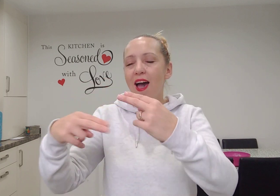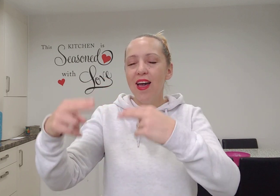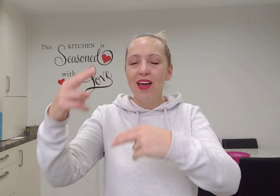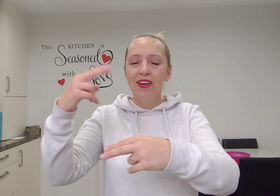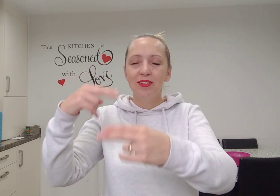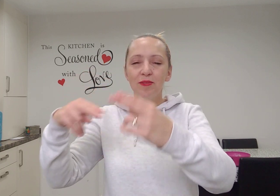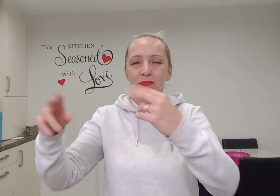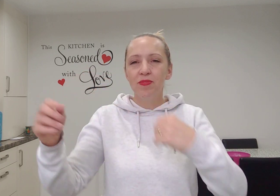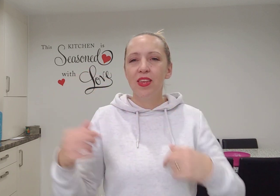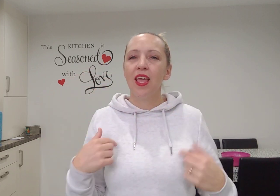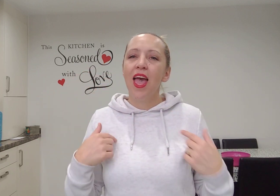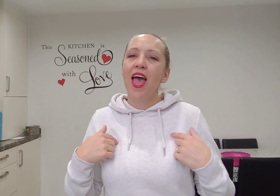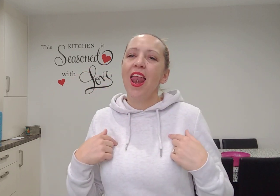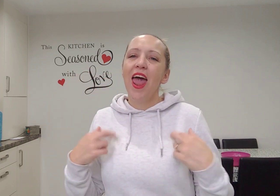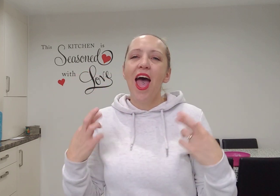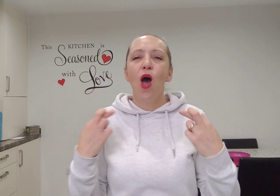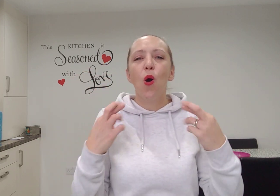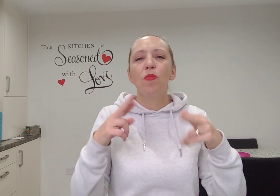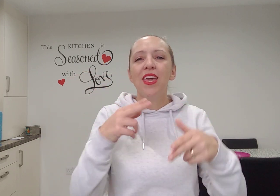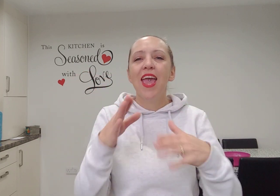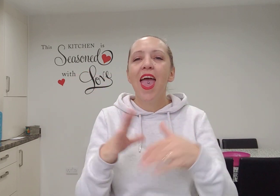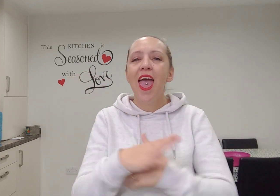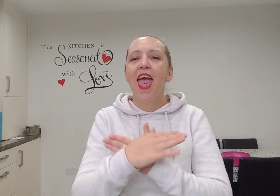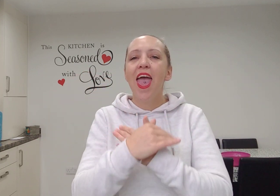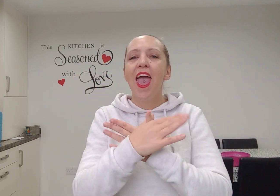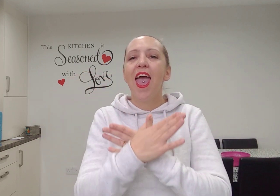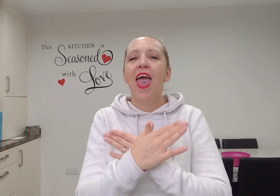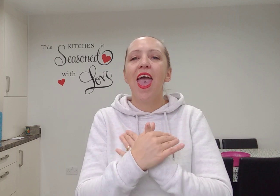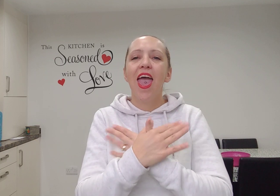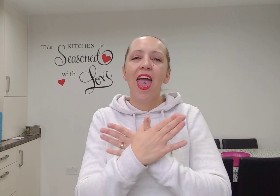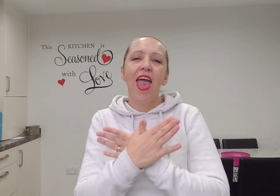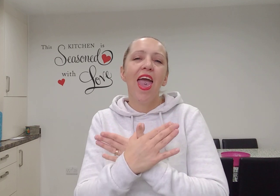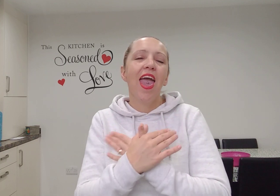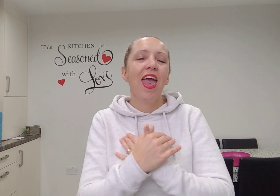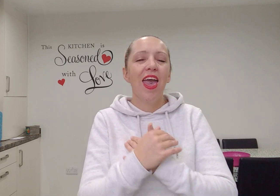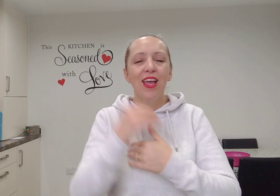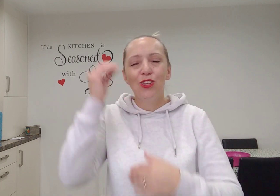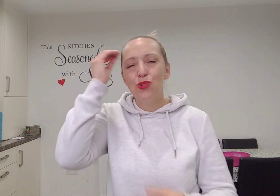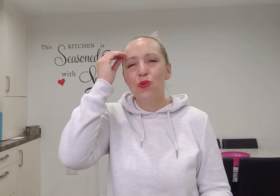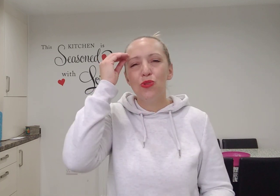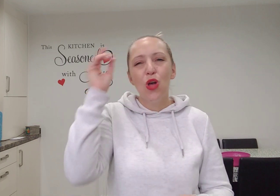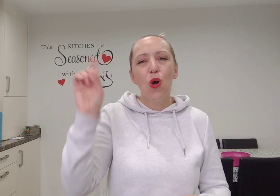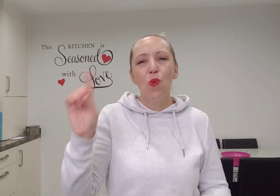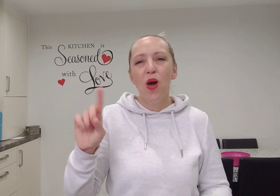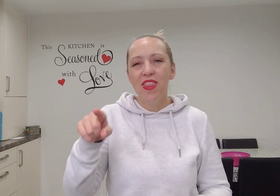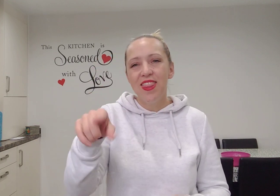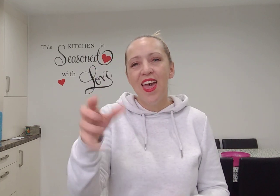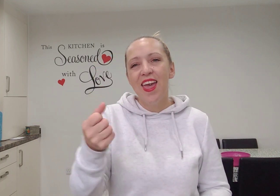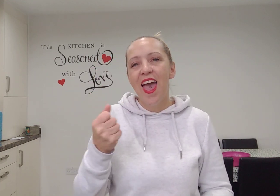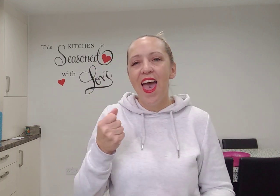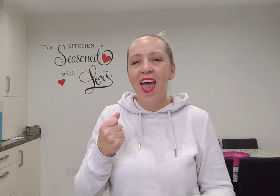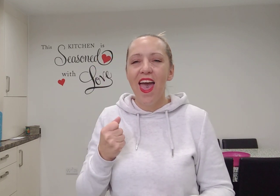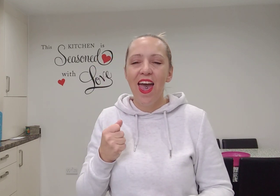And I hope the angels know what they hate